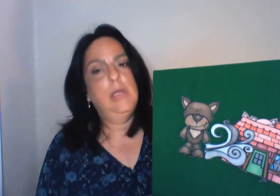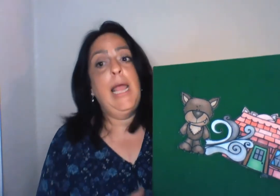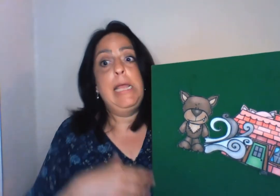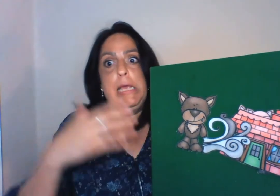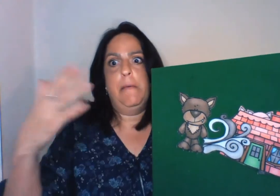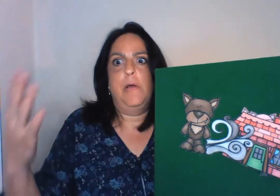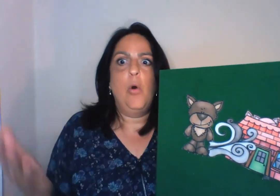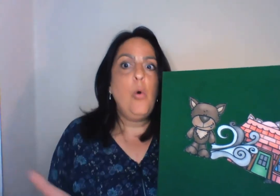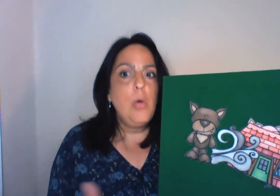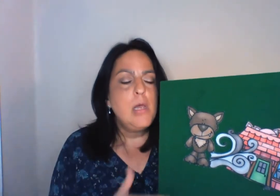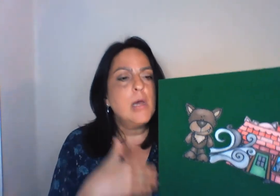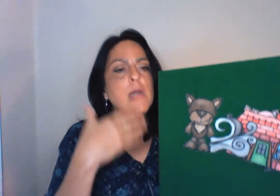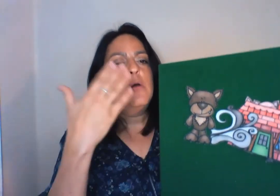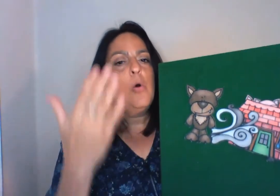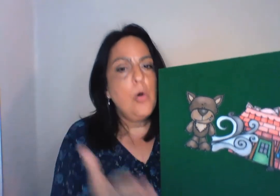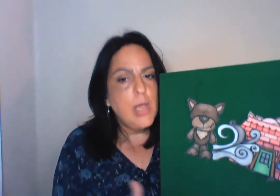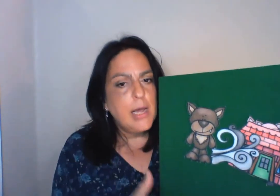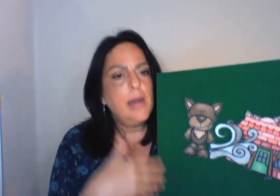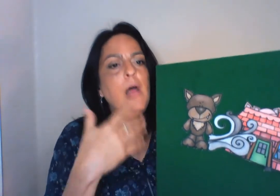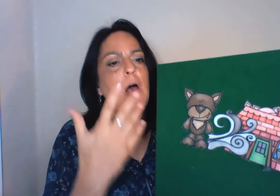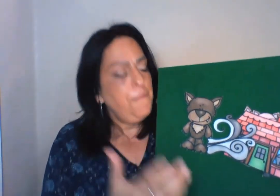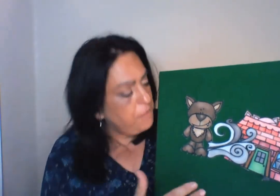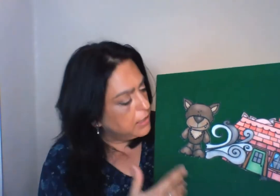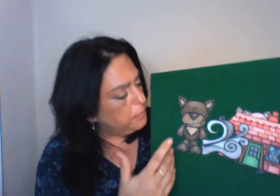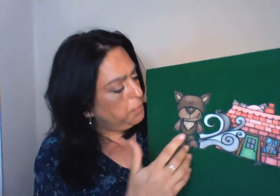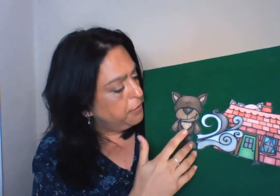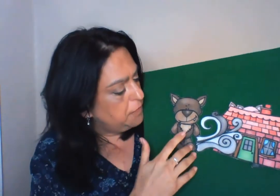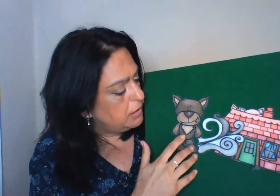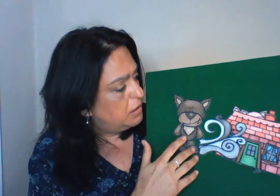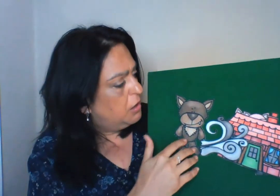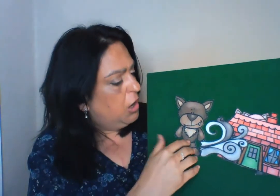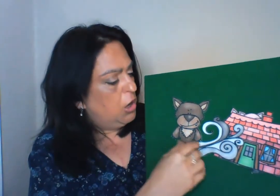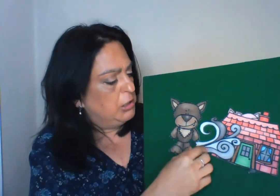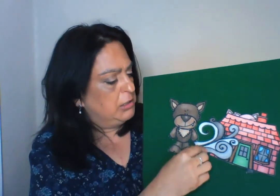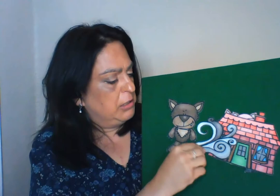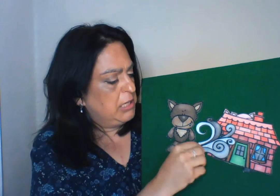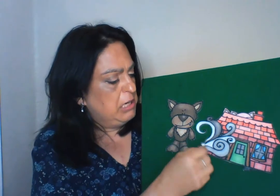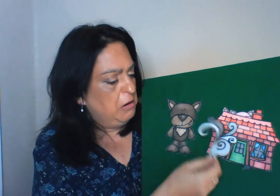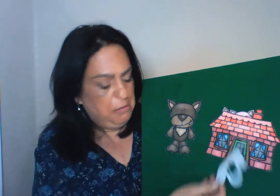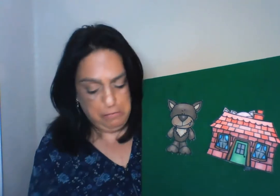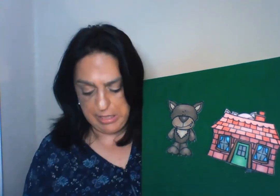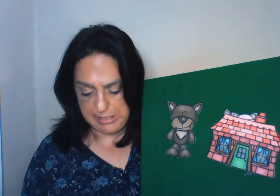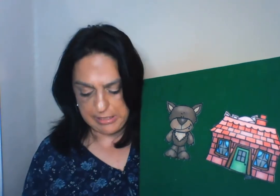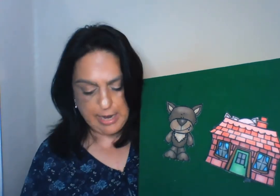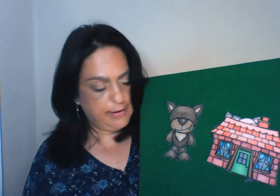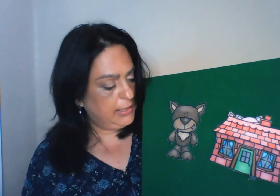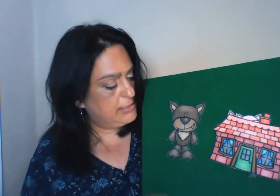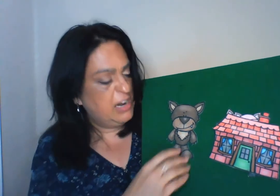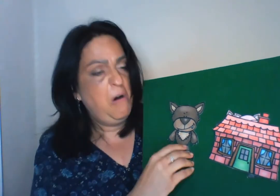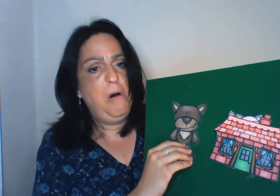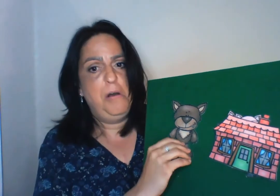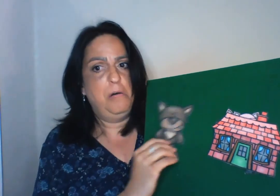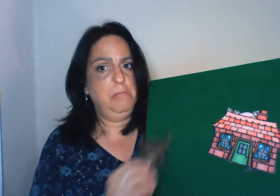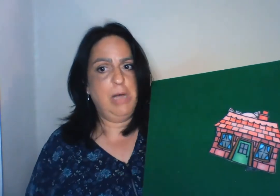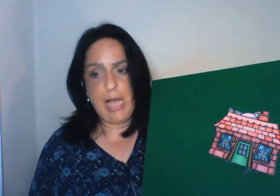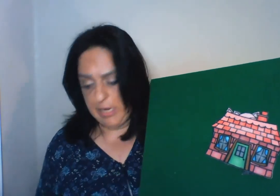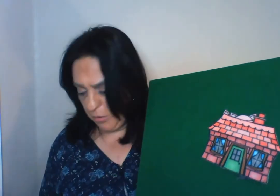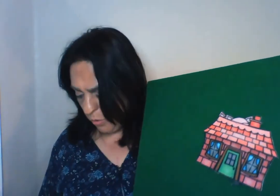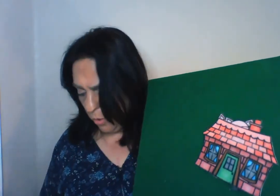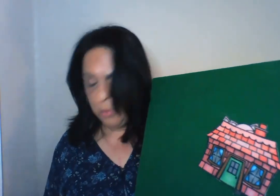He kept going and going and huffing and puffing until he got really tired. And he said, Oh no, I need to go